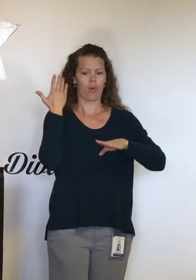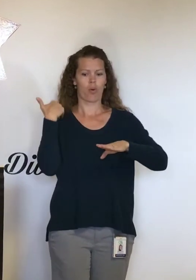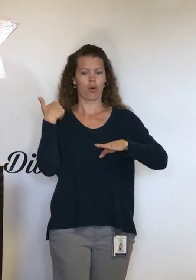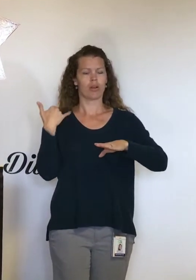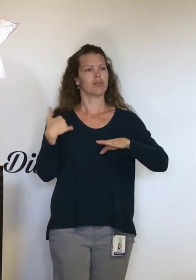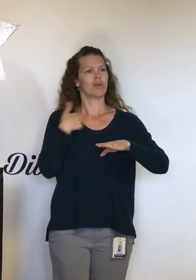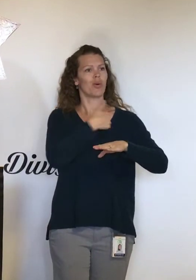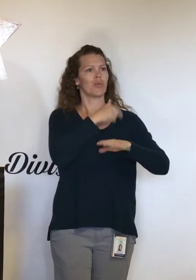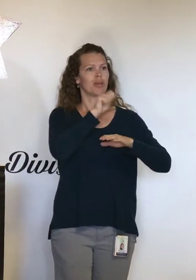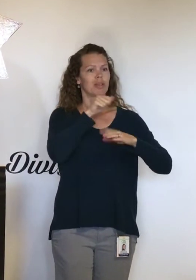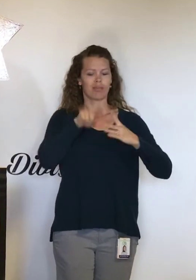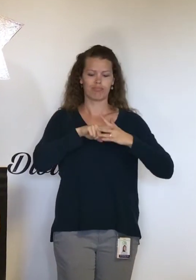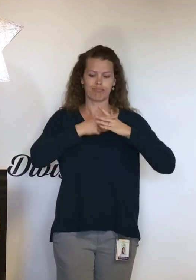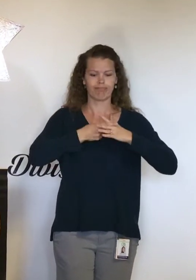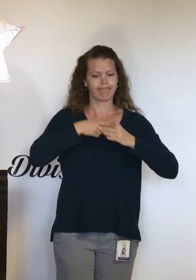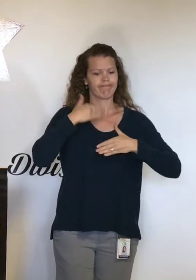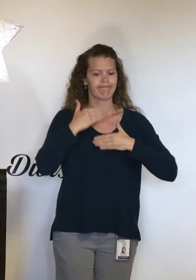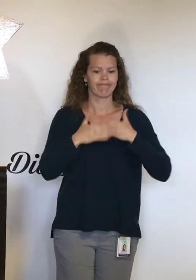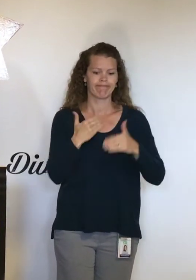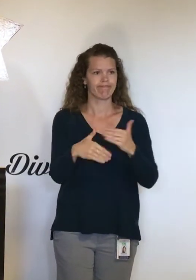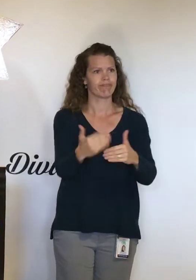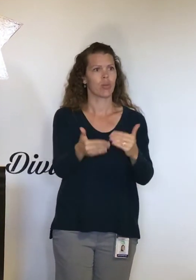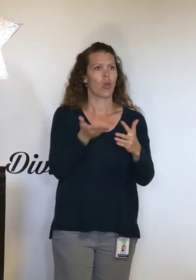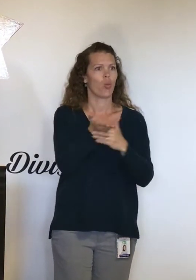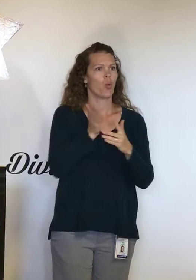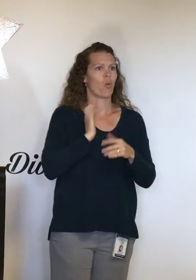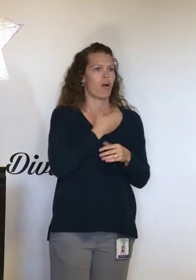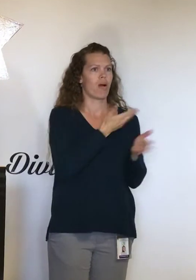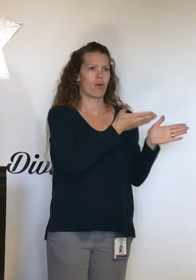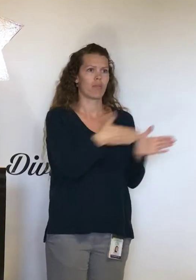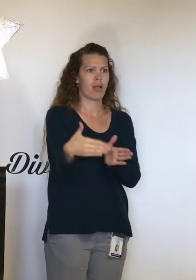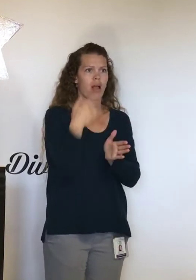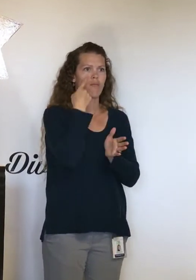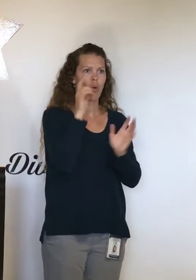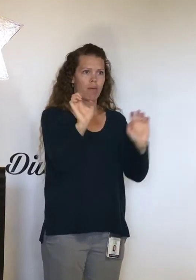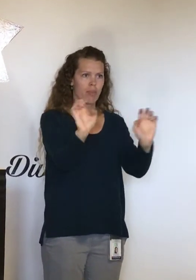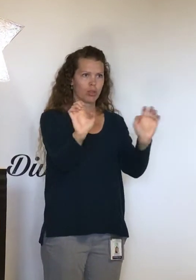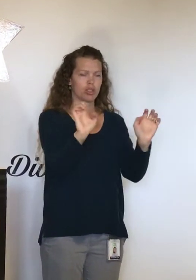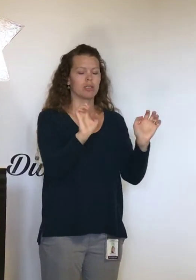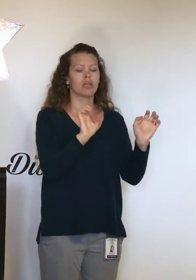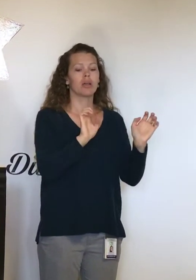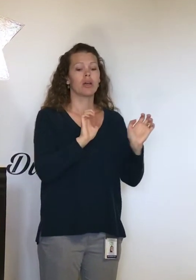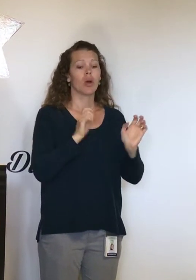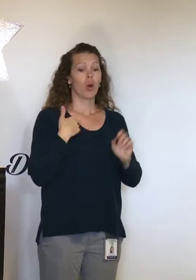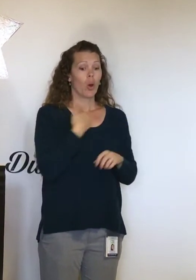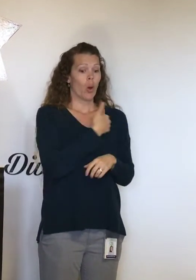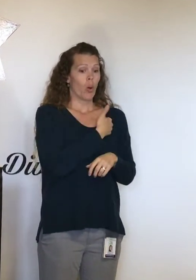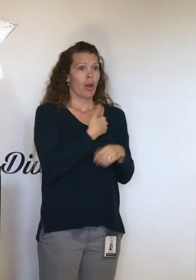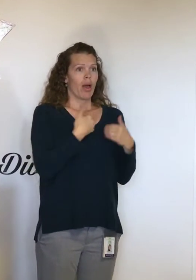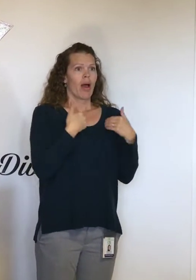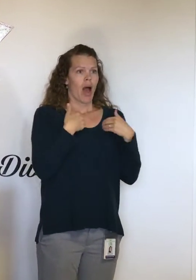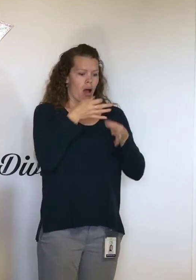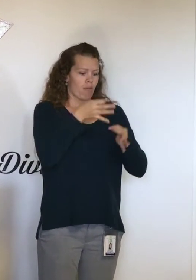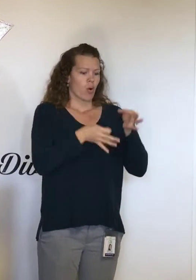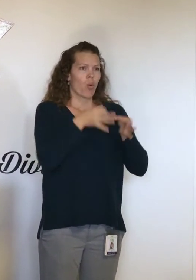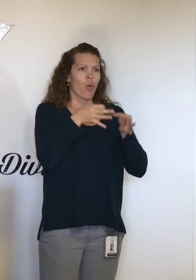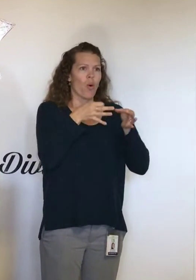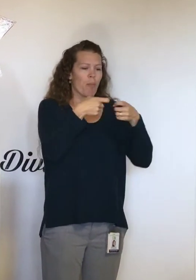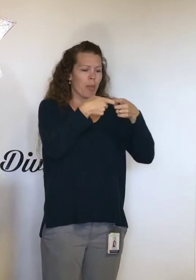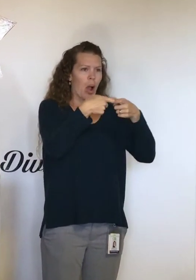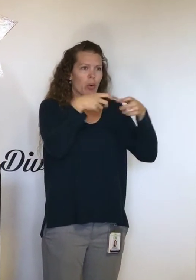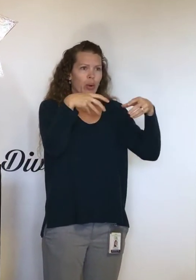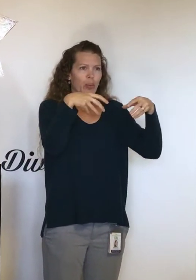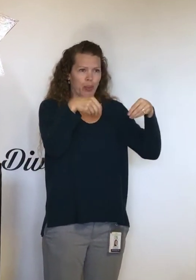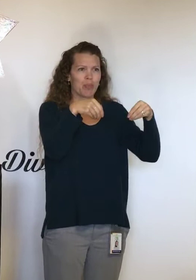determine which essential services should be applied. And because we have a lack of power in the courthouse, and we want to